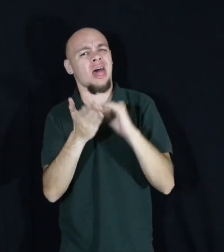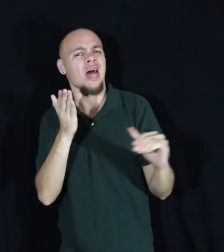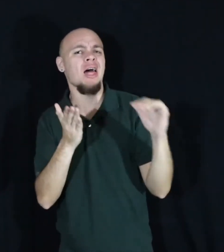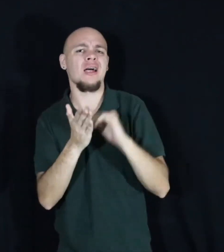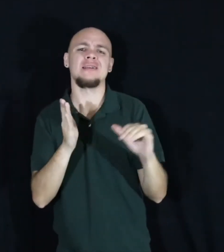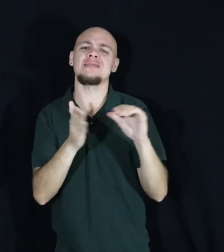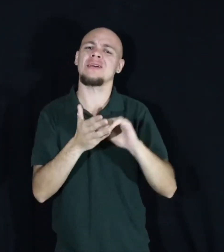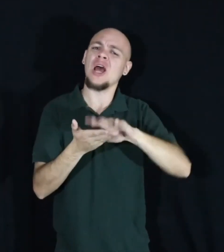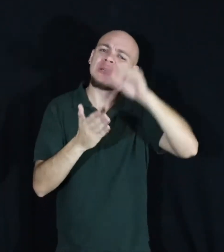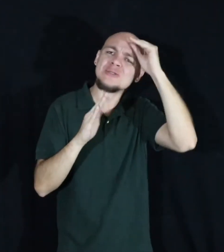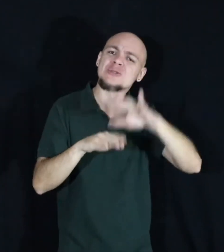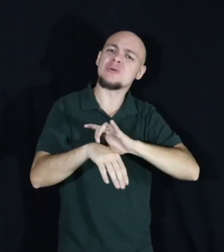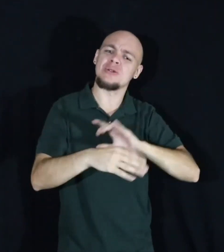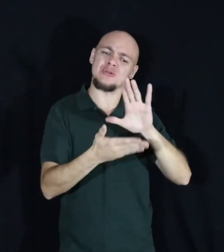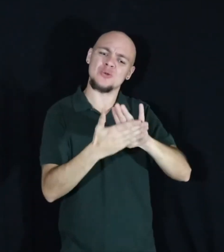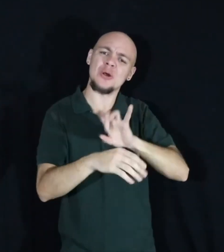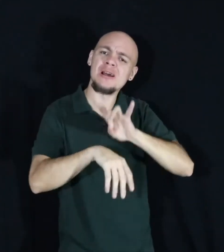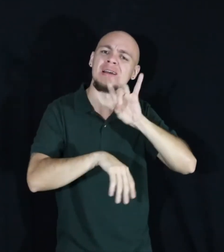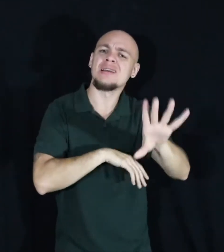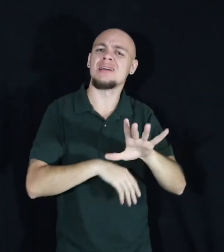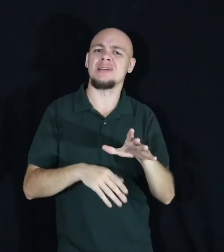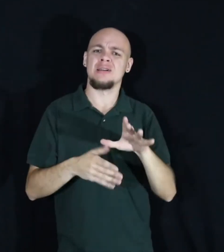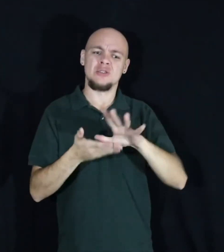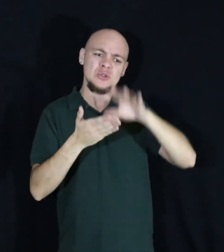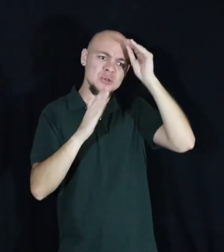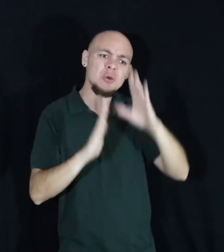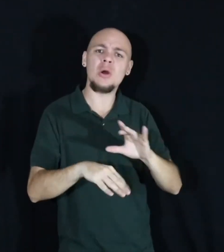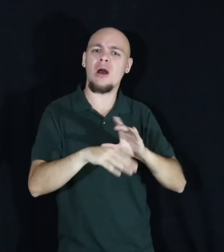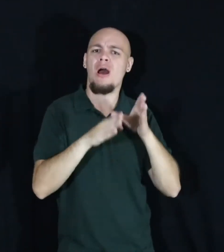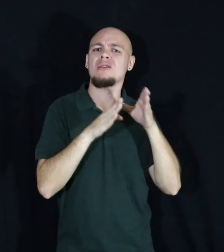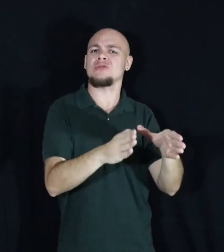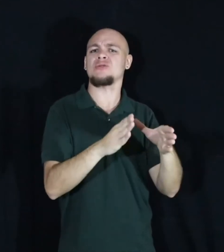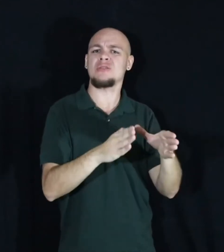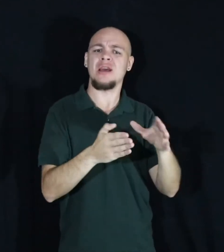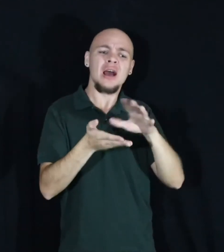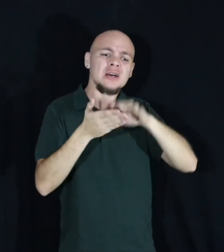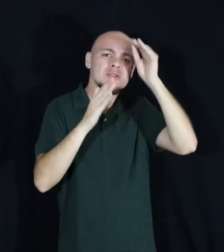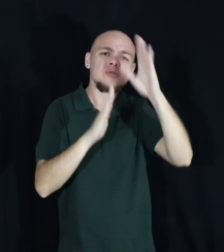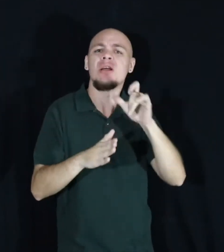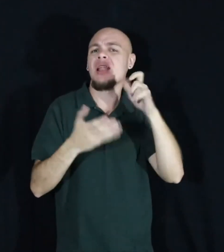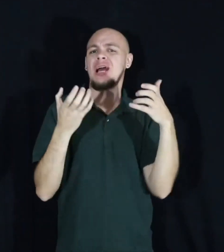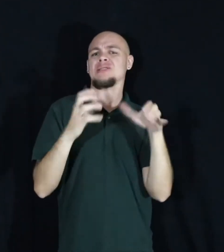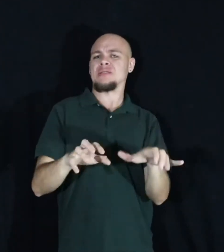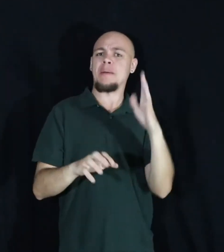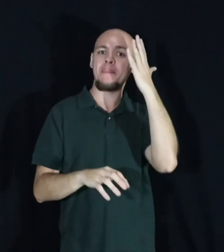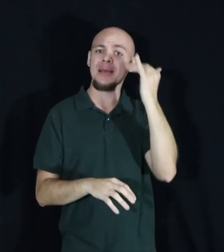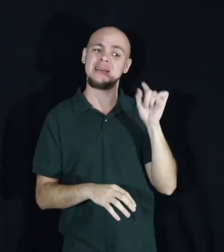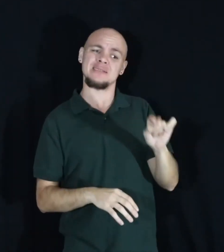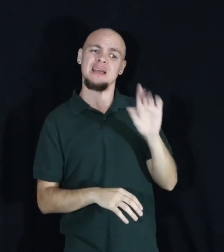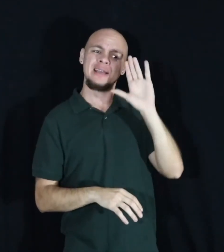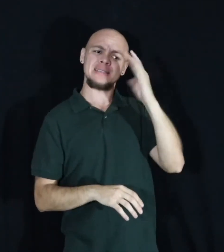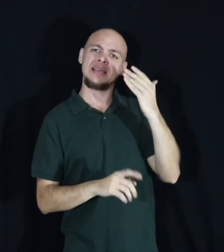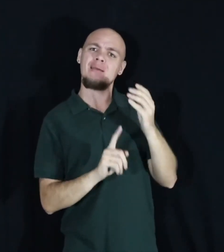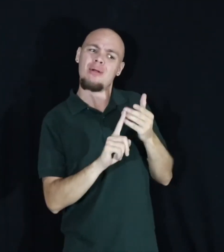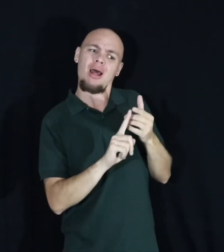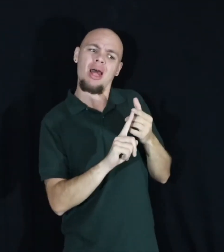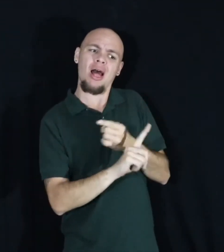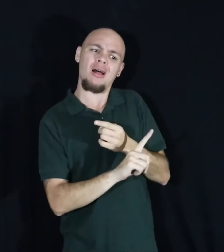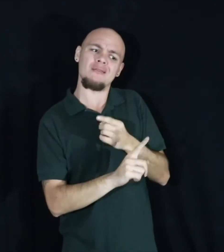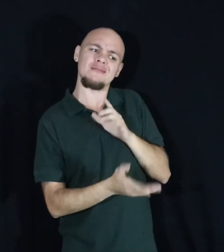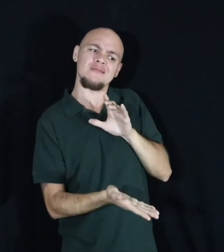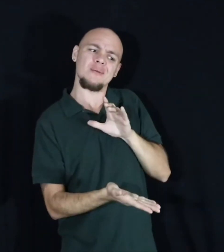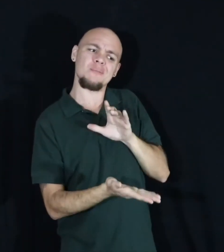Student kicked out school. Student out on street. Student not giving a chance. All cause they seemed off beat.